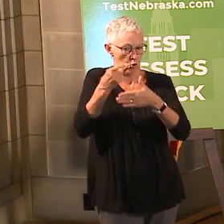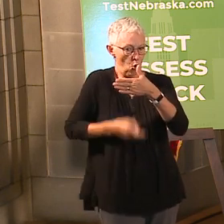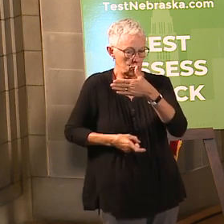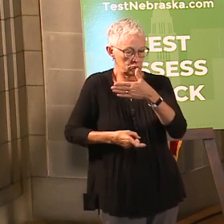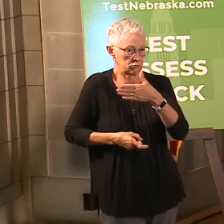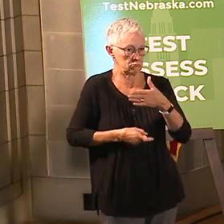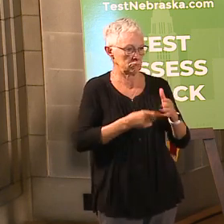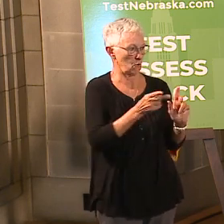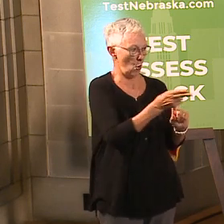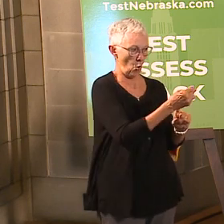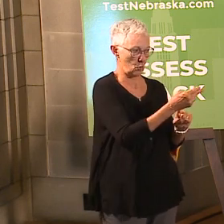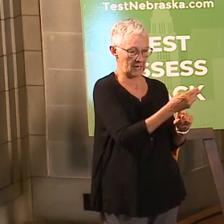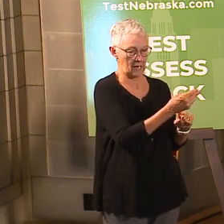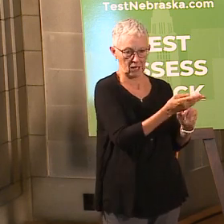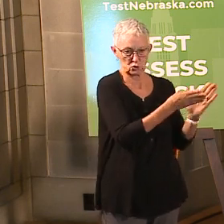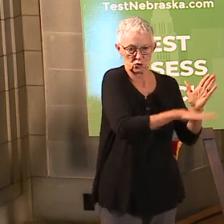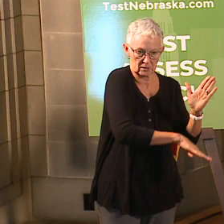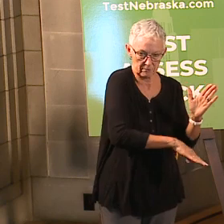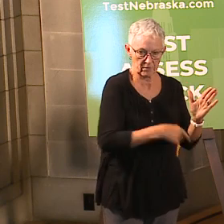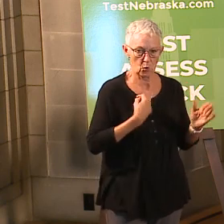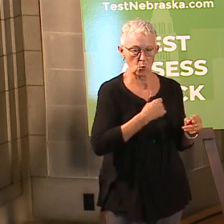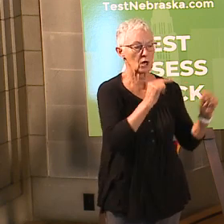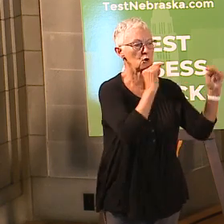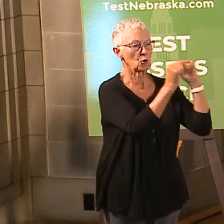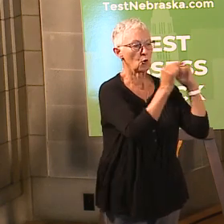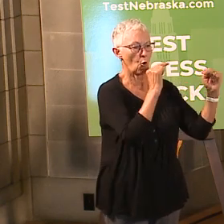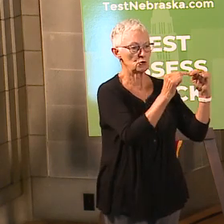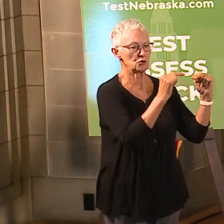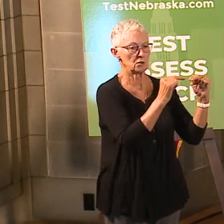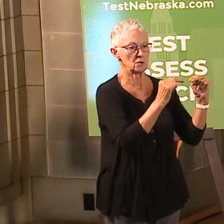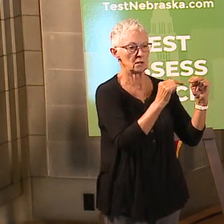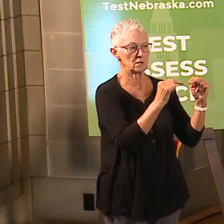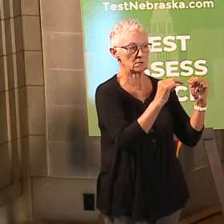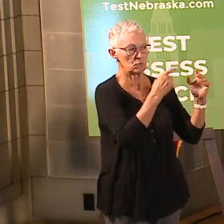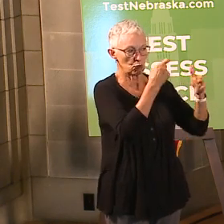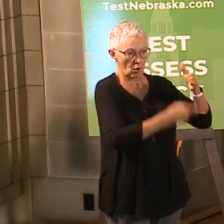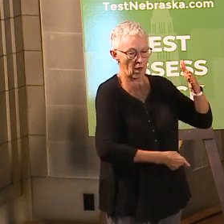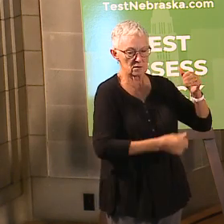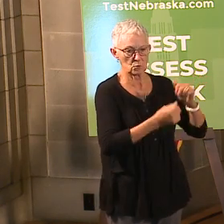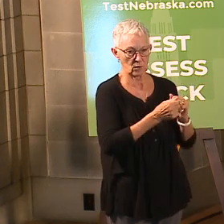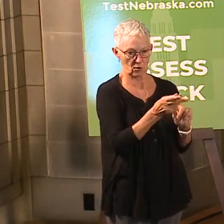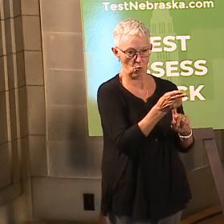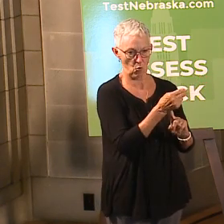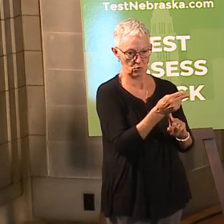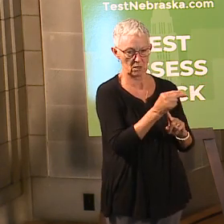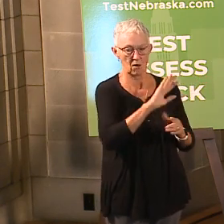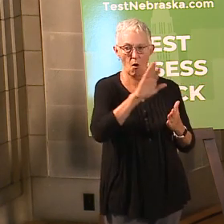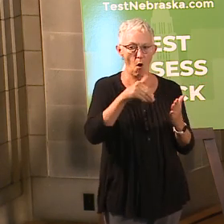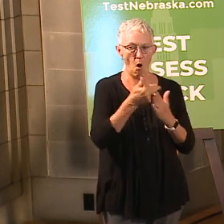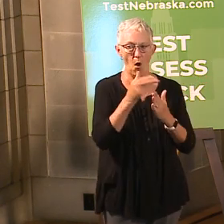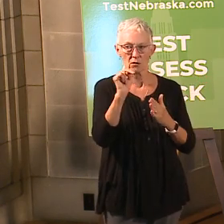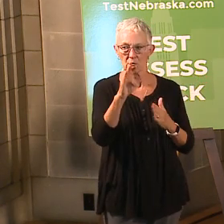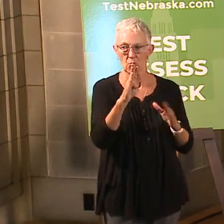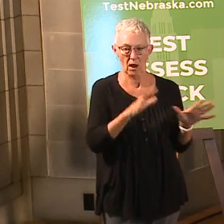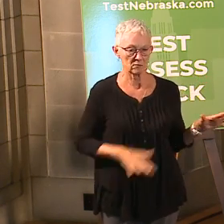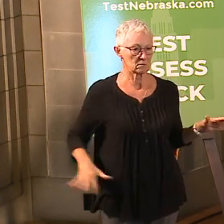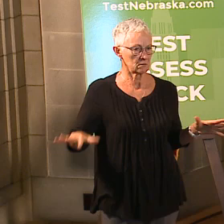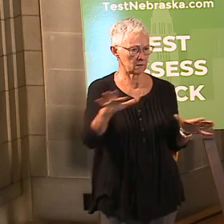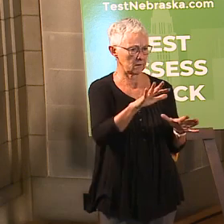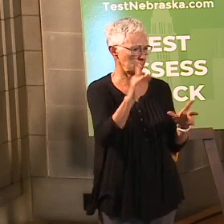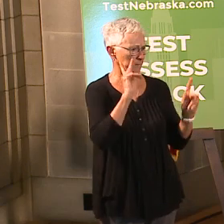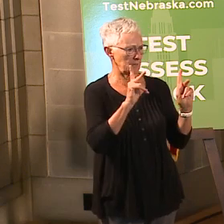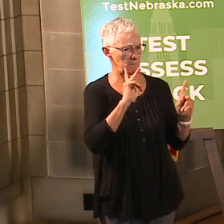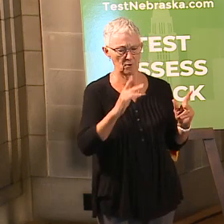aggressively negotiate all of our rates for the sites, for the hotel rooms. All of Nebraska has stood up to help each other.